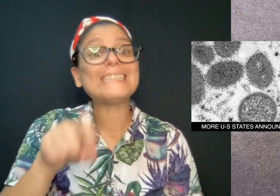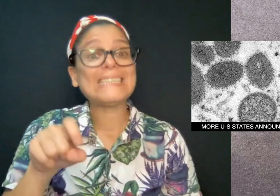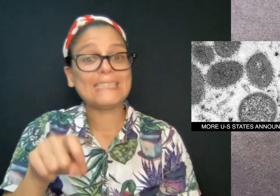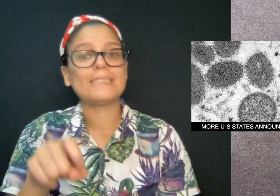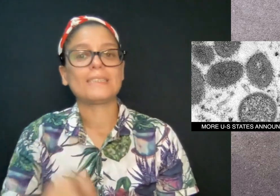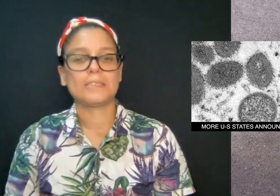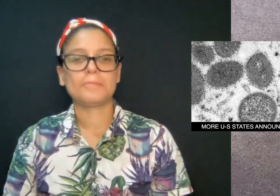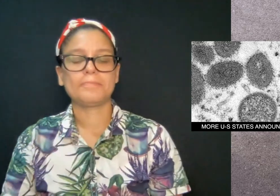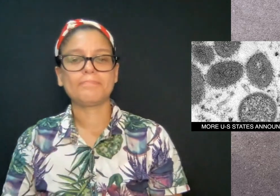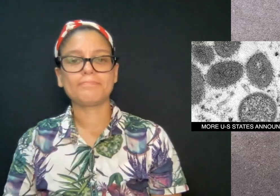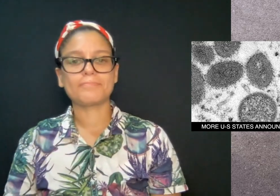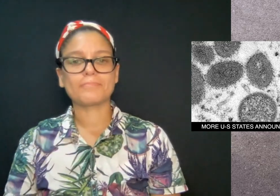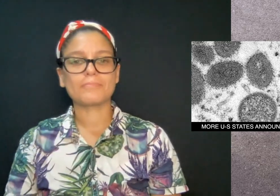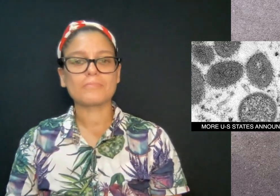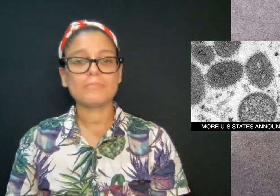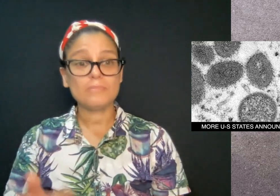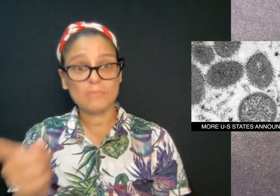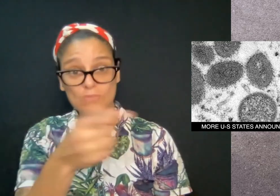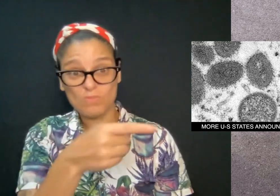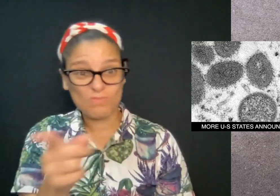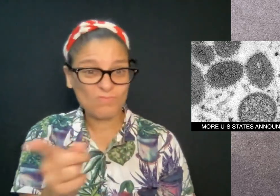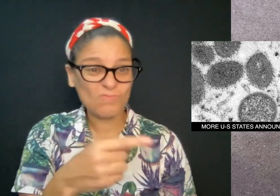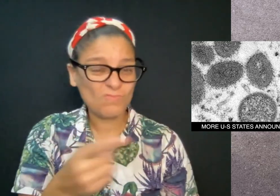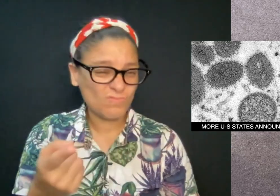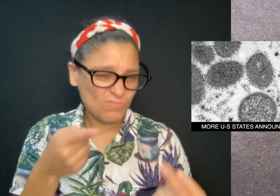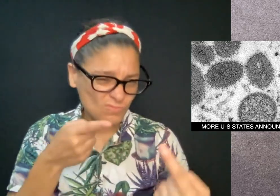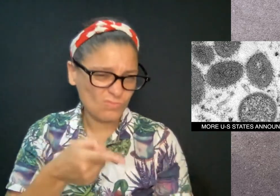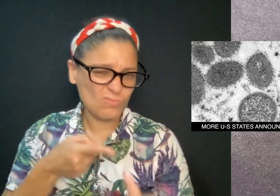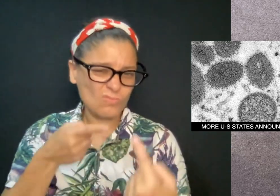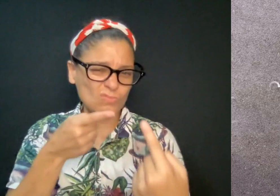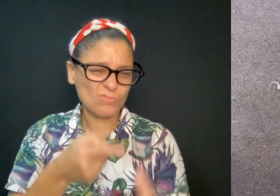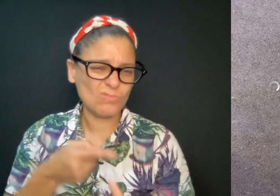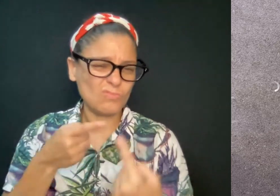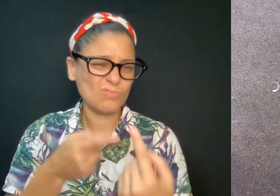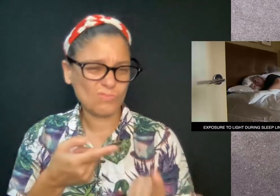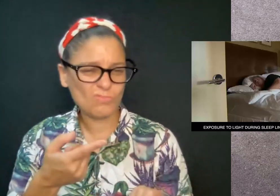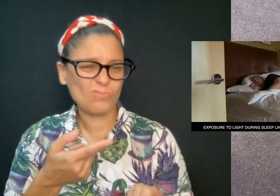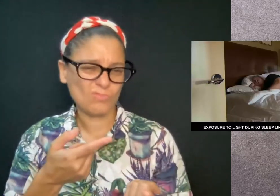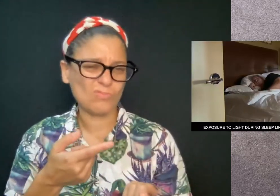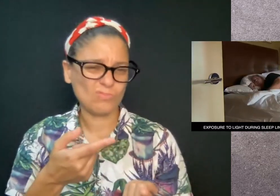doses of the vaccine for monkeypox and there are more ready for order if needed.